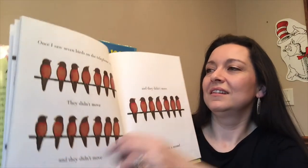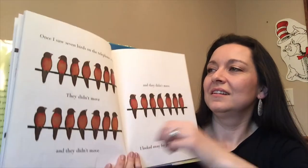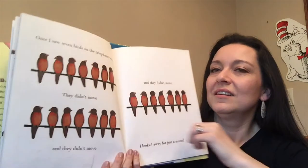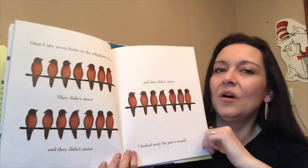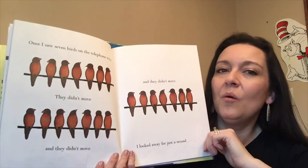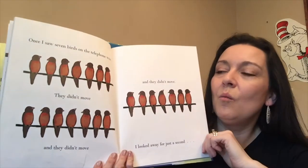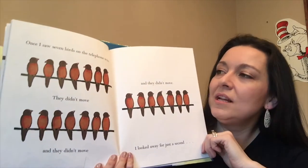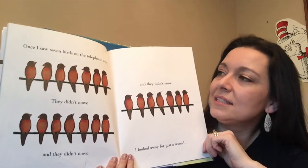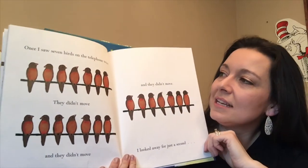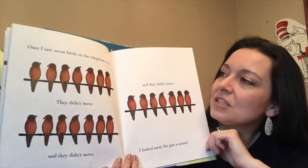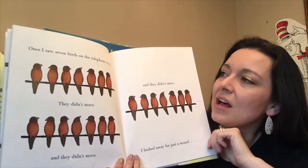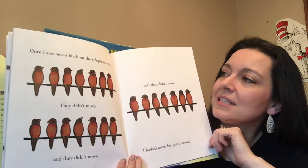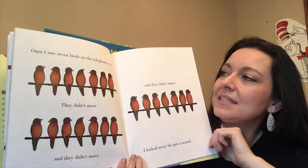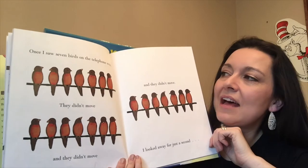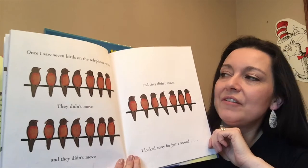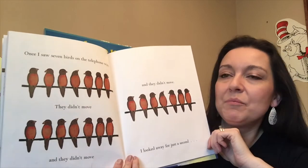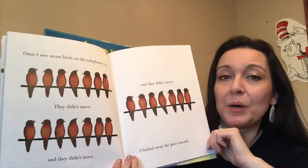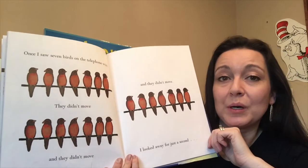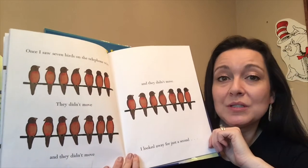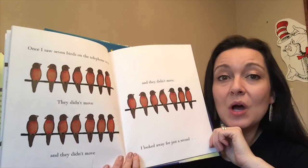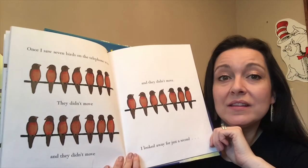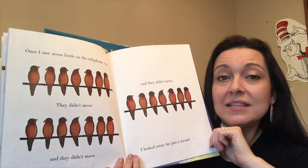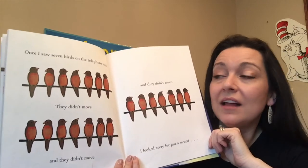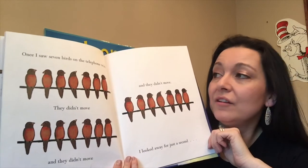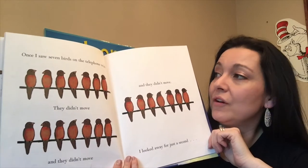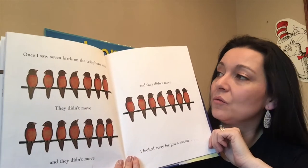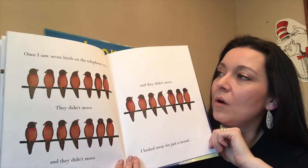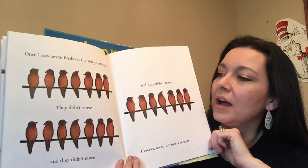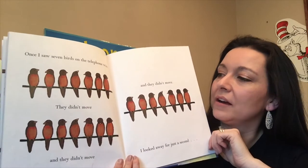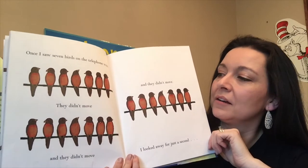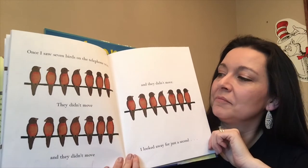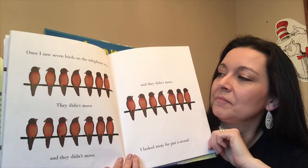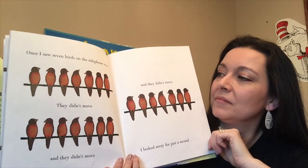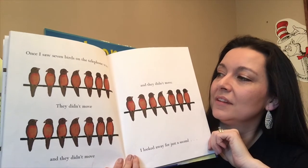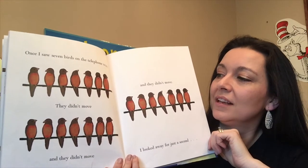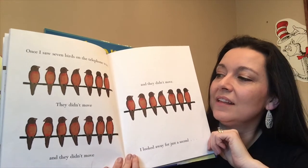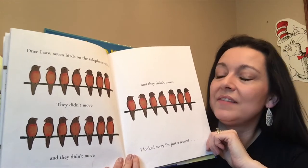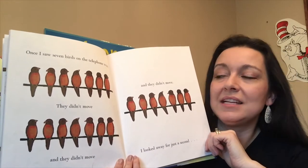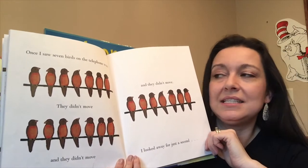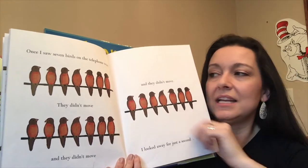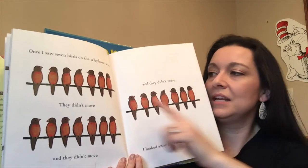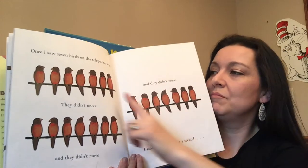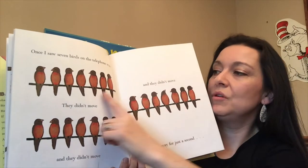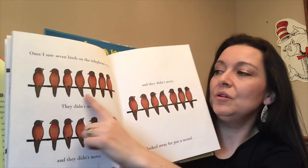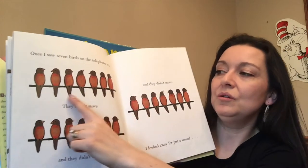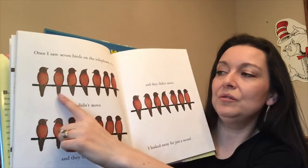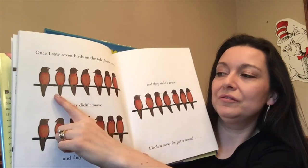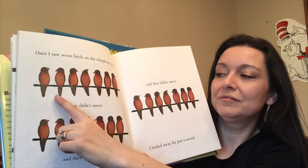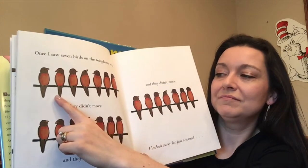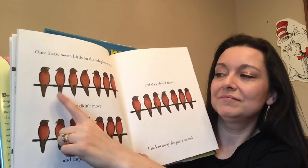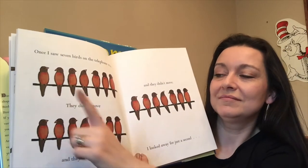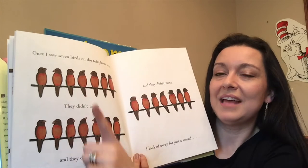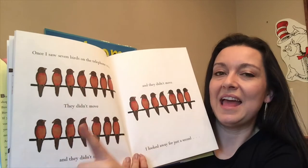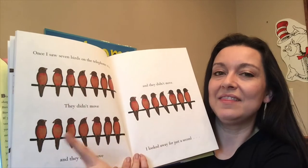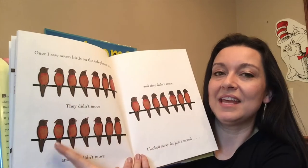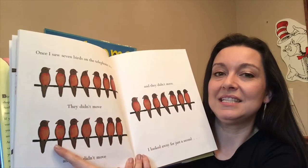once i saw seven birds on the telephone wire they didn't move and they